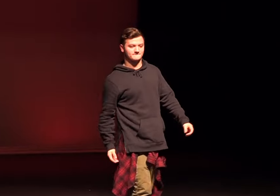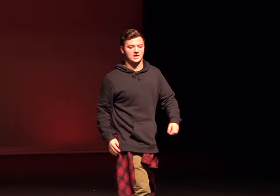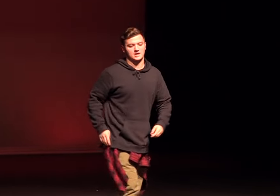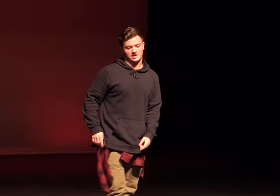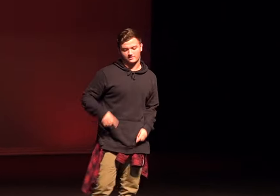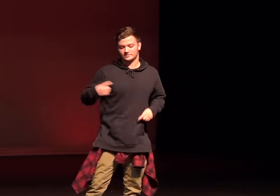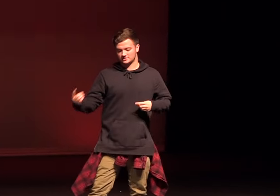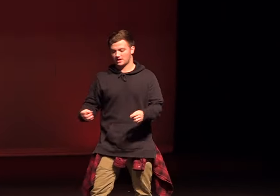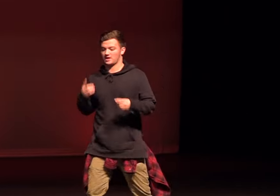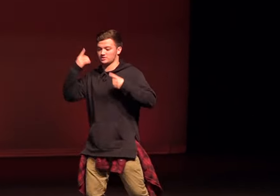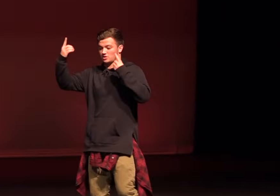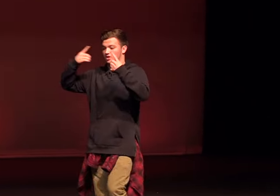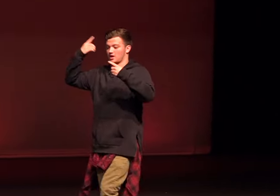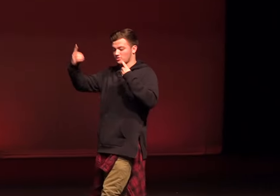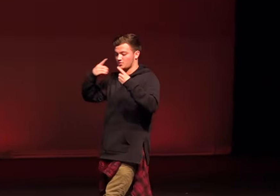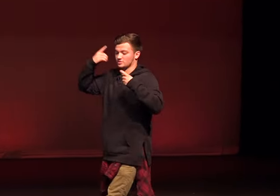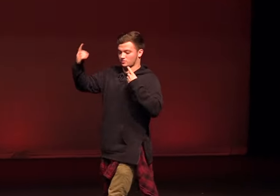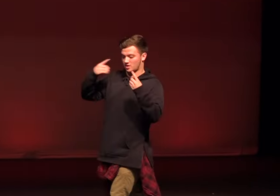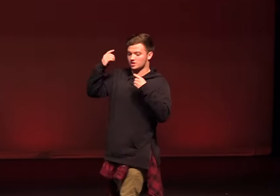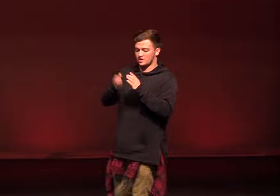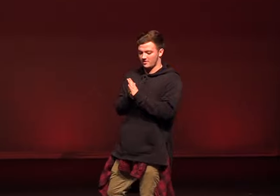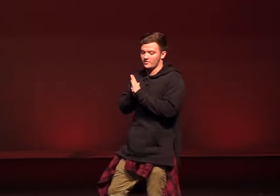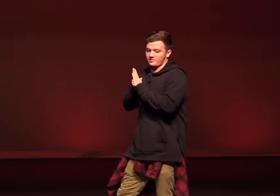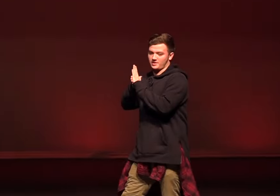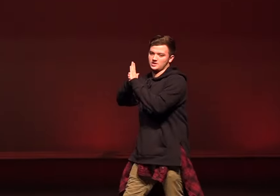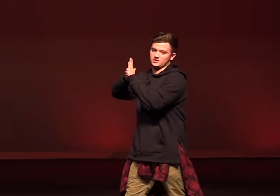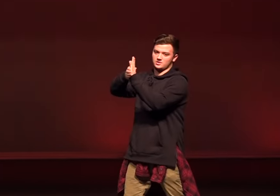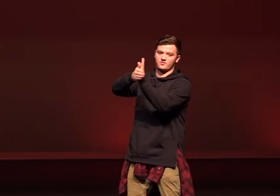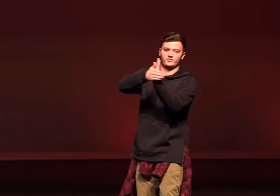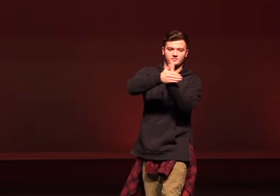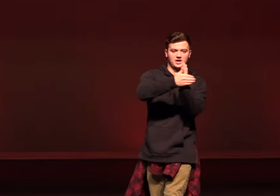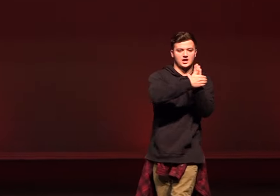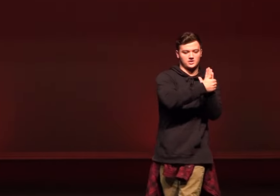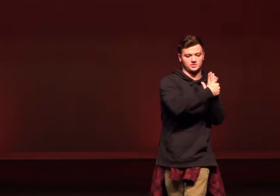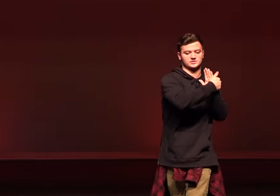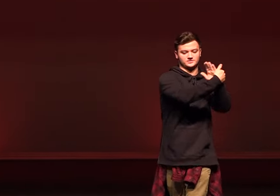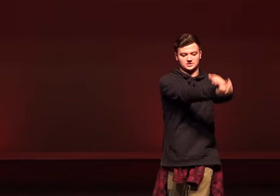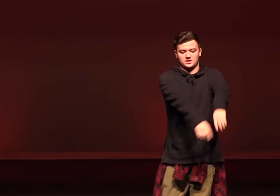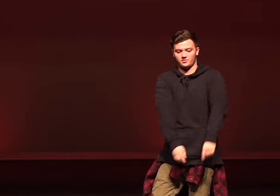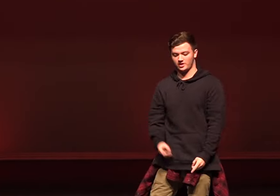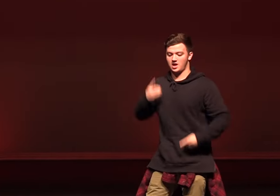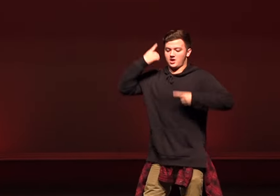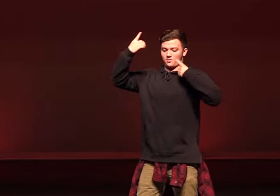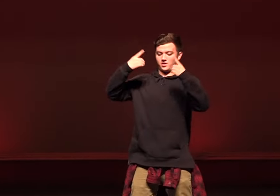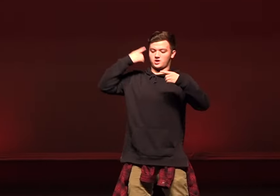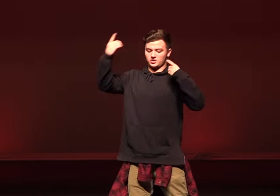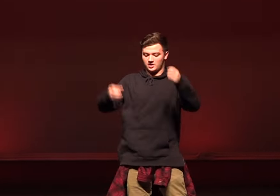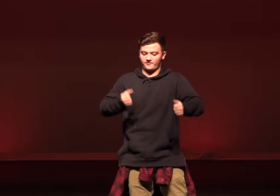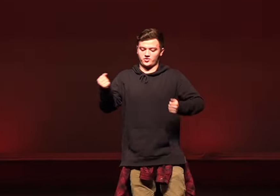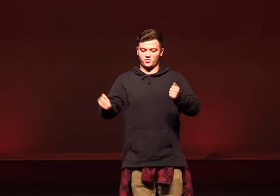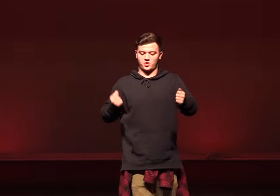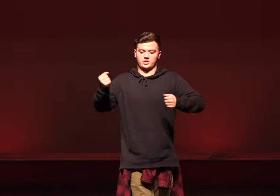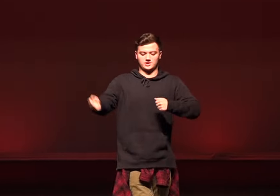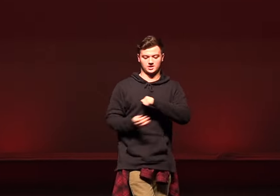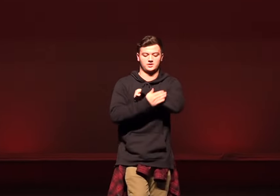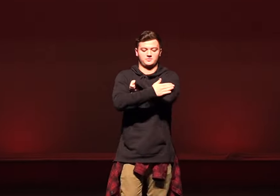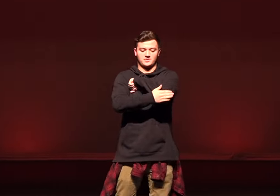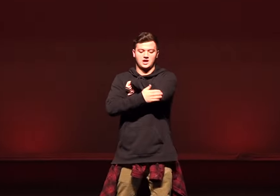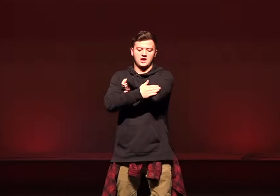These days all I do is wonder if you're bending over bad Words for someone else Wonder if you're rolling up a bad